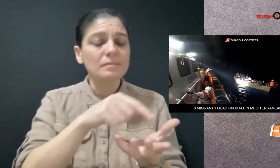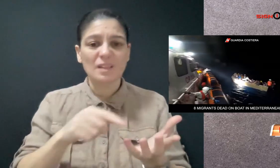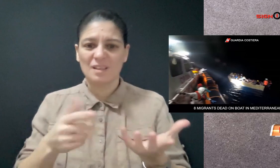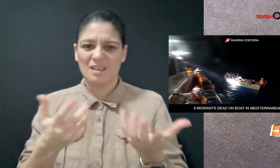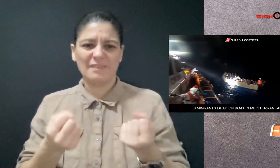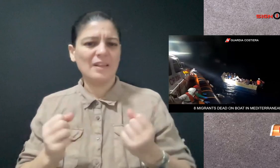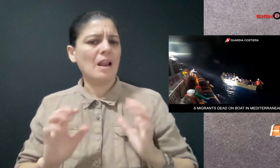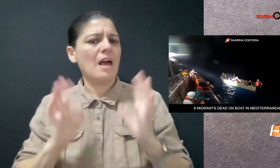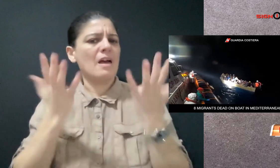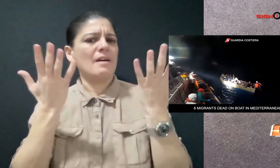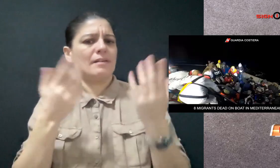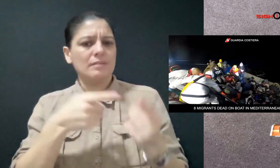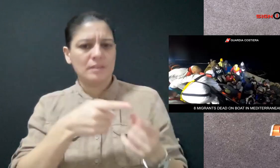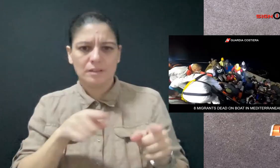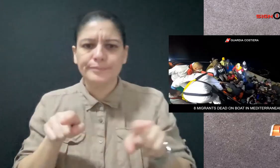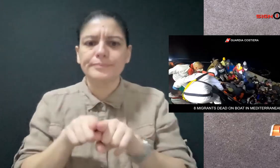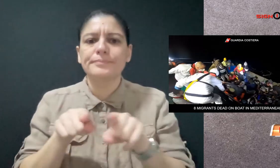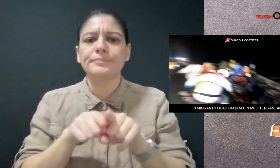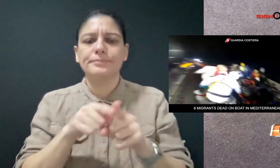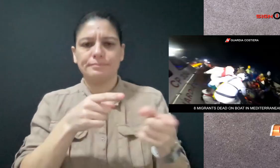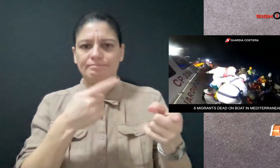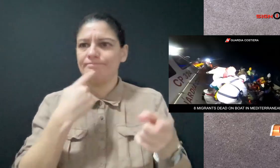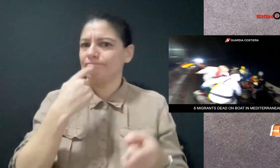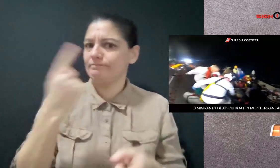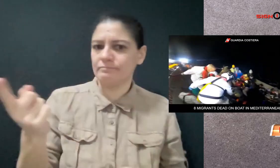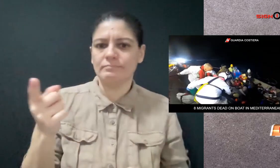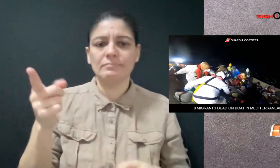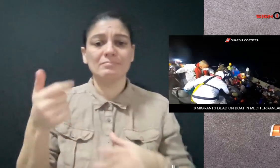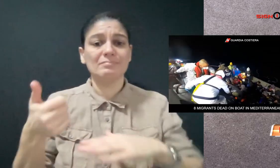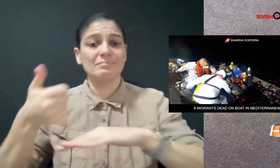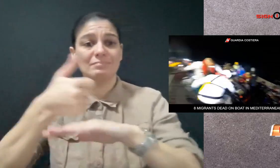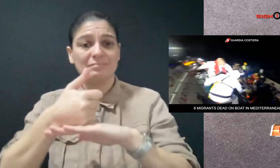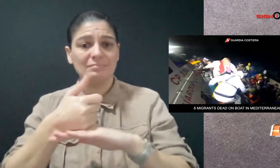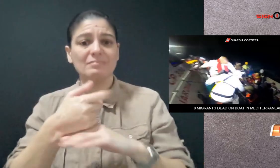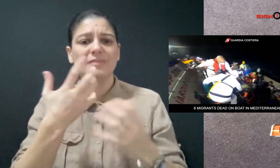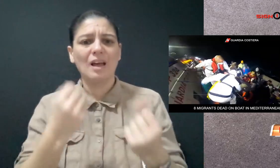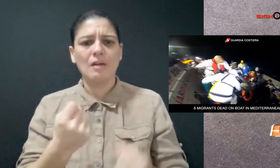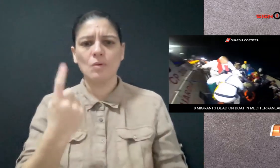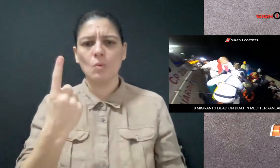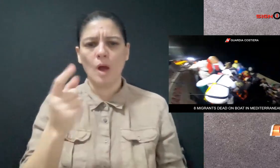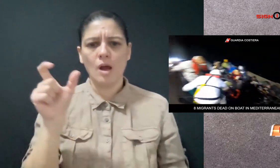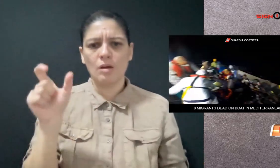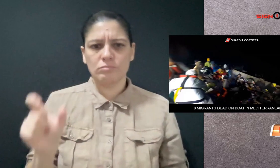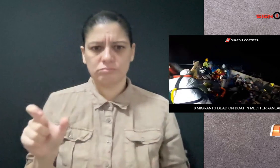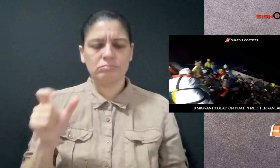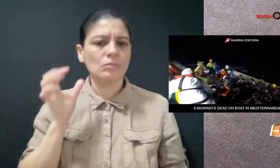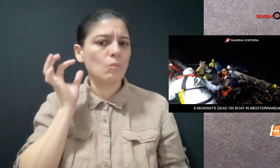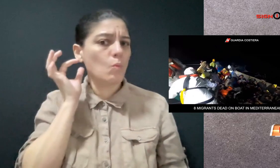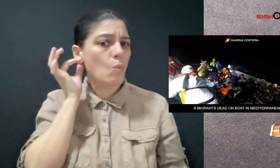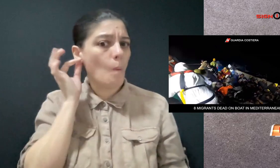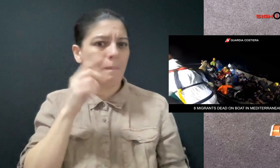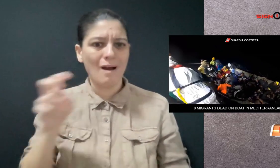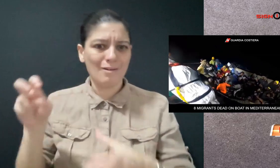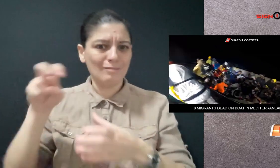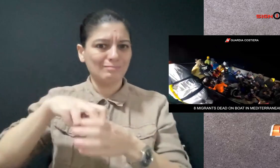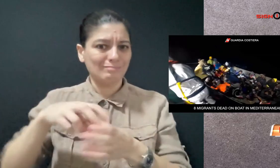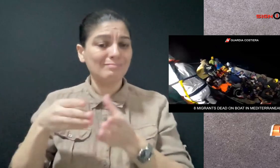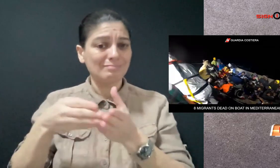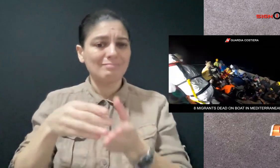Some of the survivors also told authorities one of the women on board threw her four